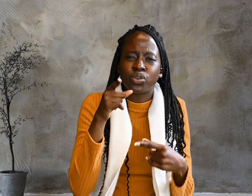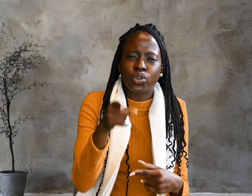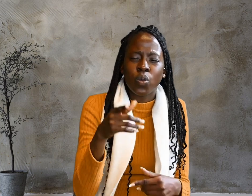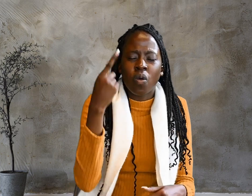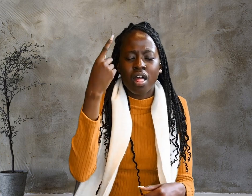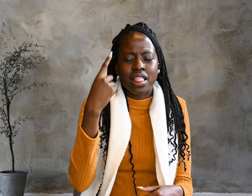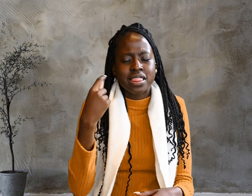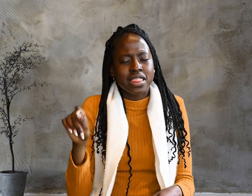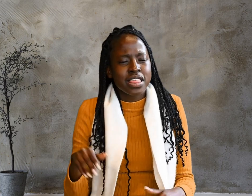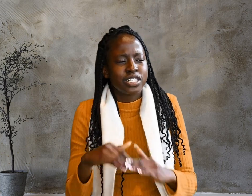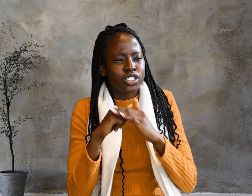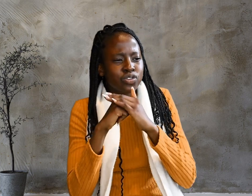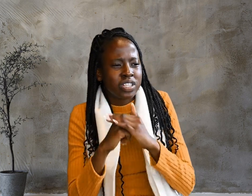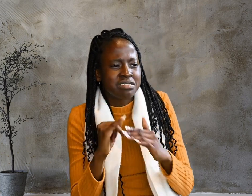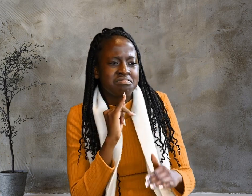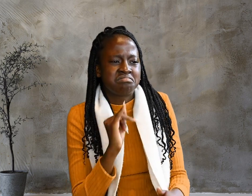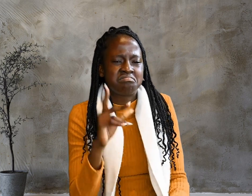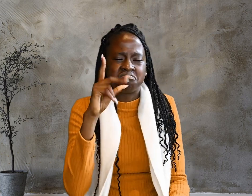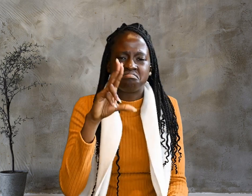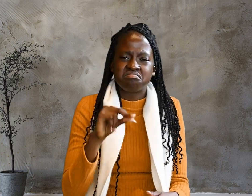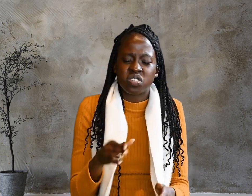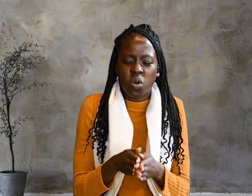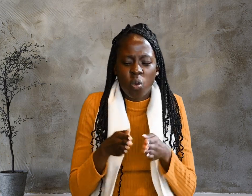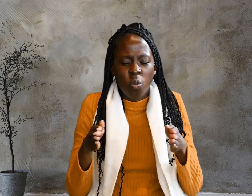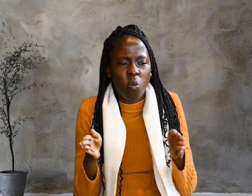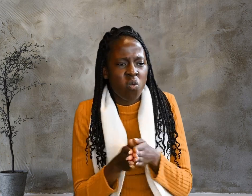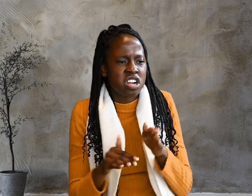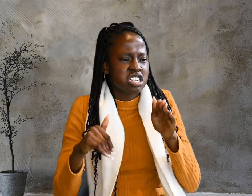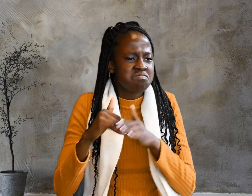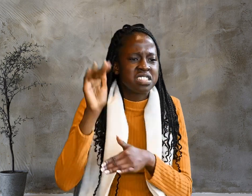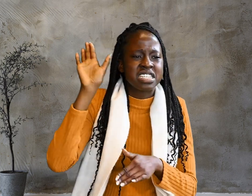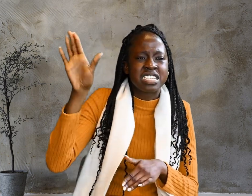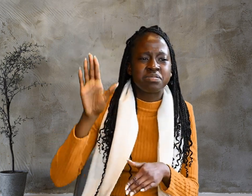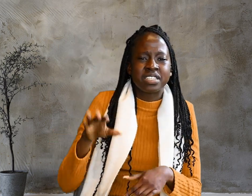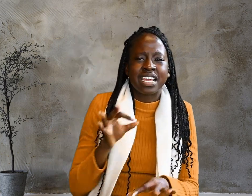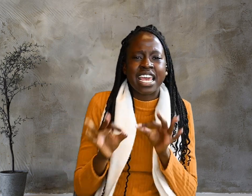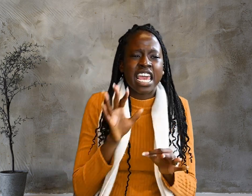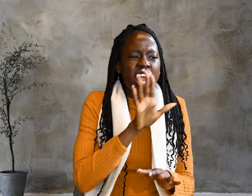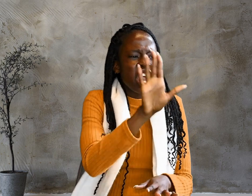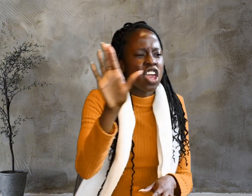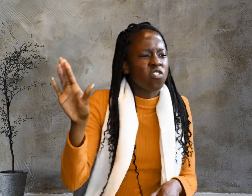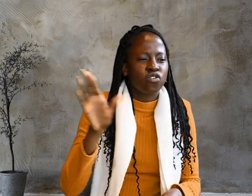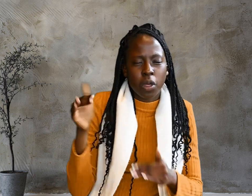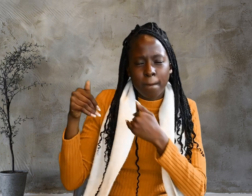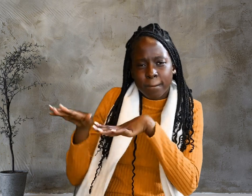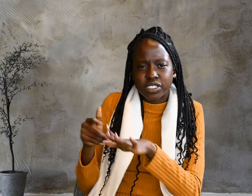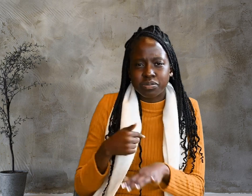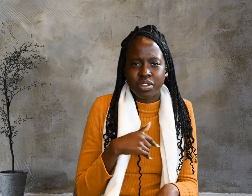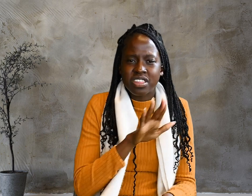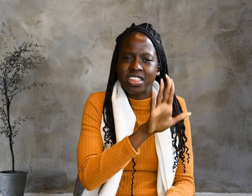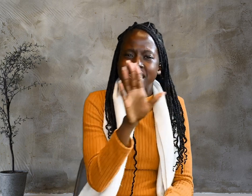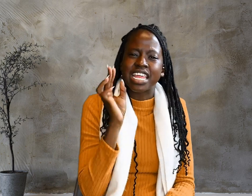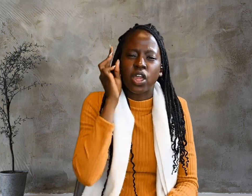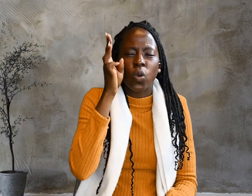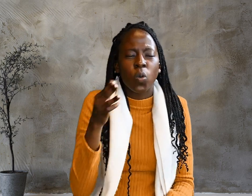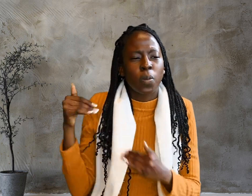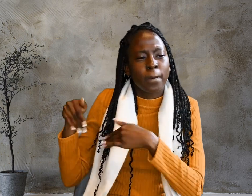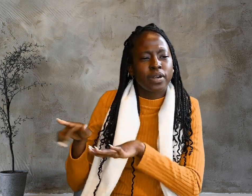greater than his master. If they persecuted me, they will persecute you also.